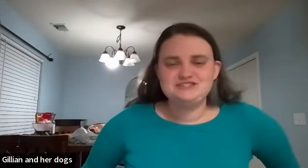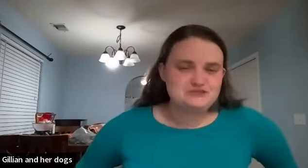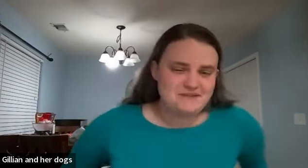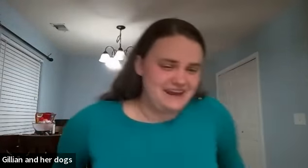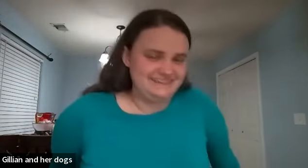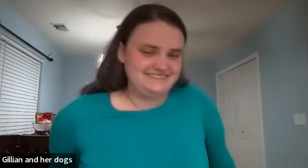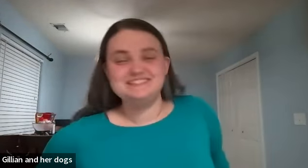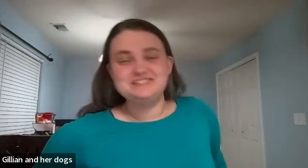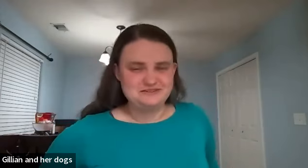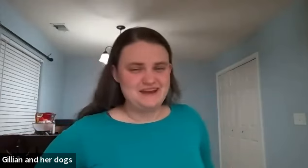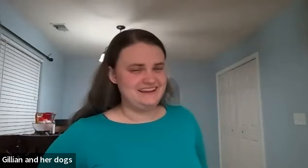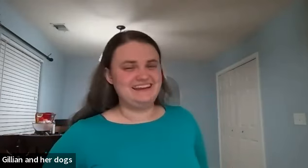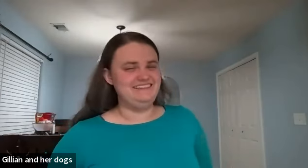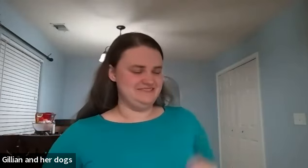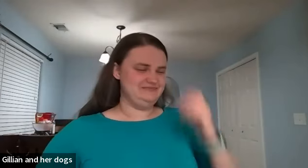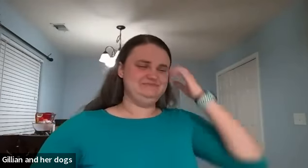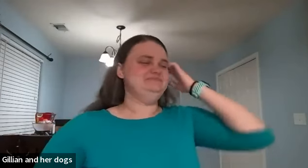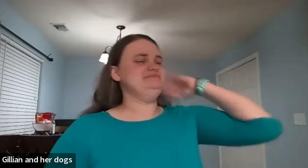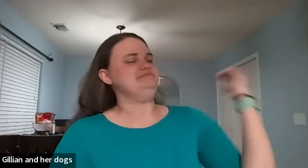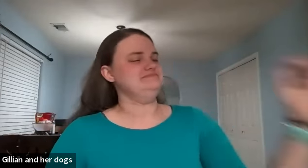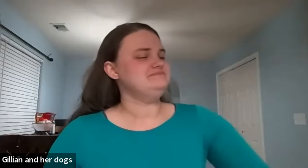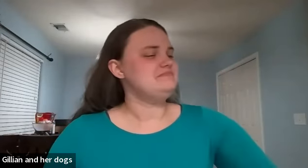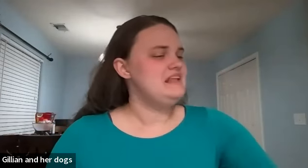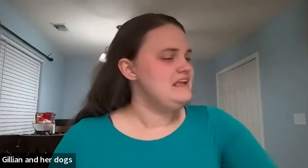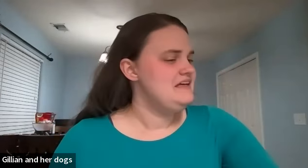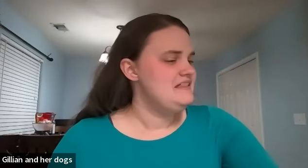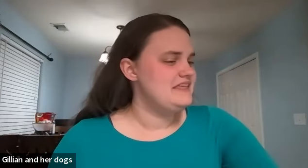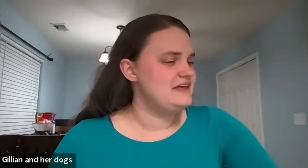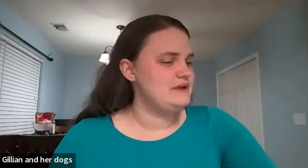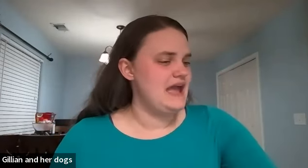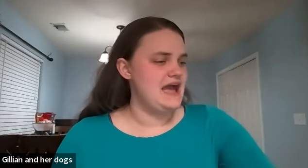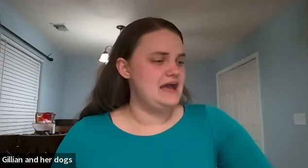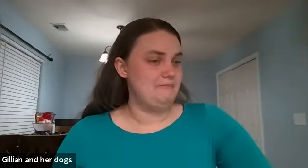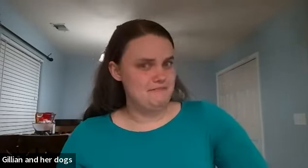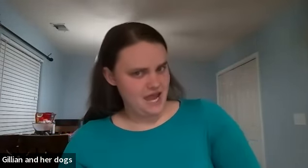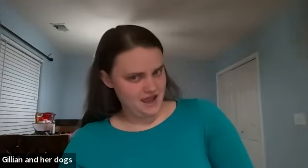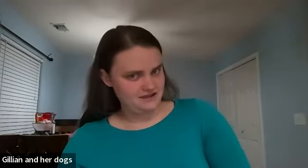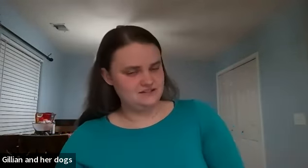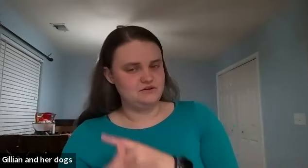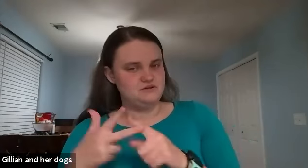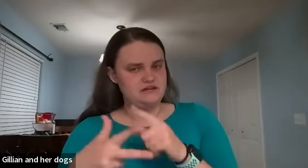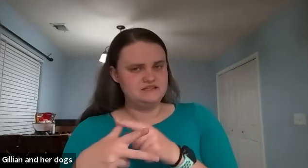so dramatic so dramatic and i love it then we had mad so our three ways